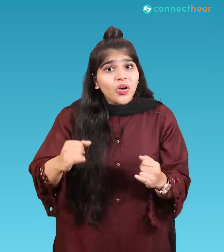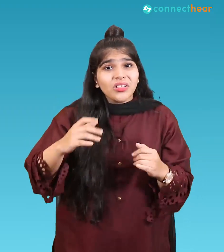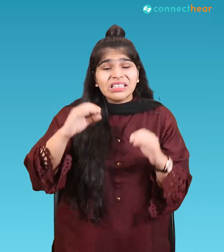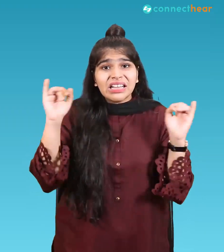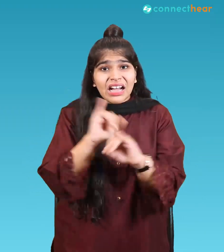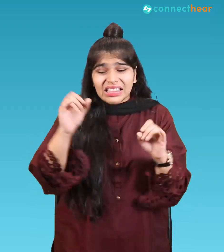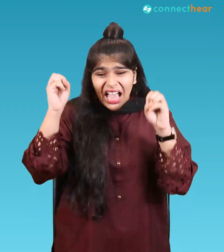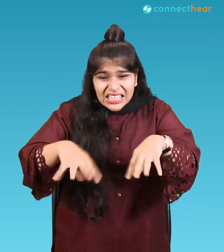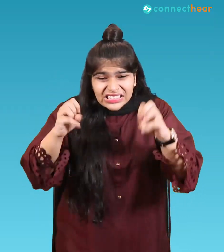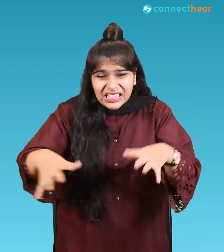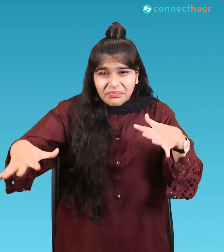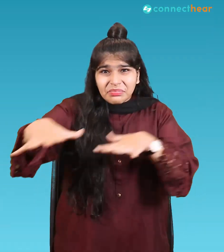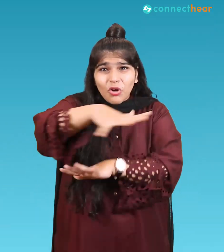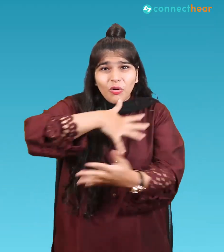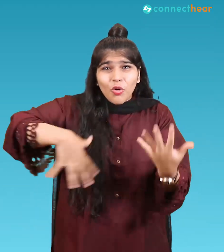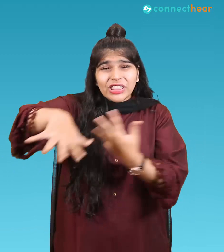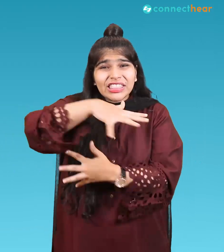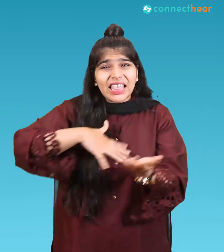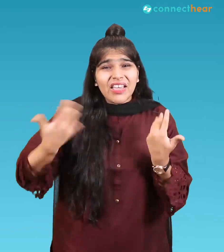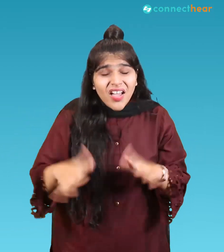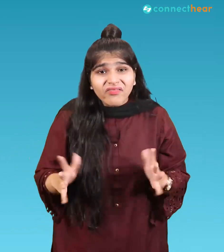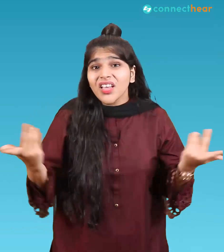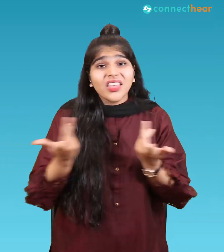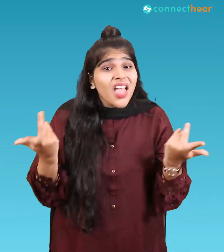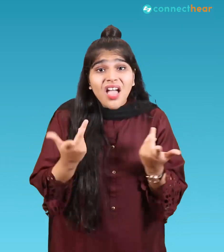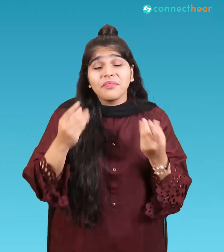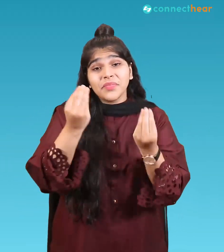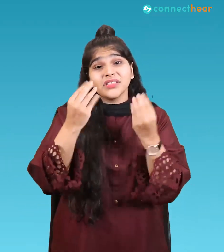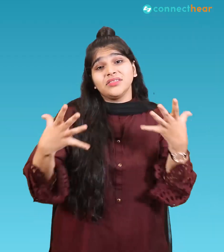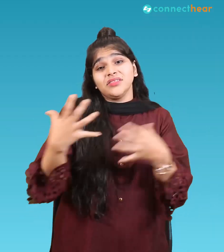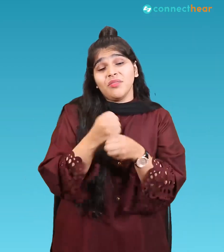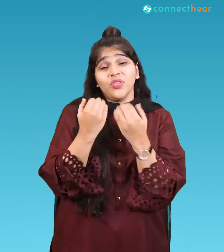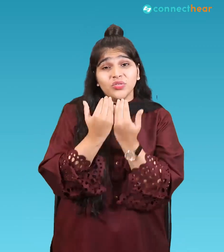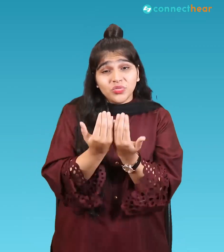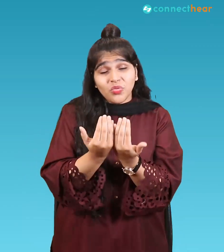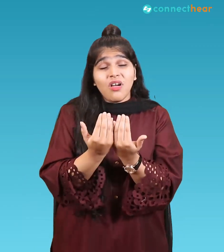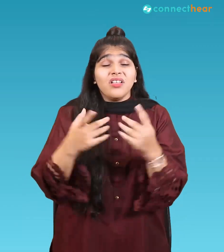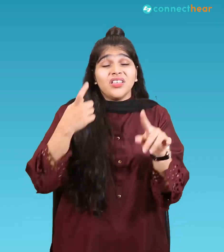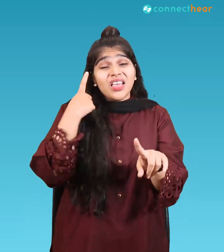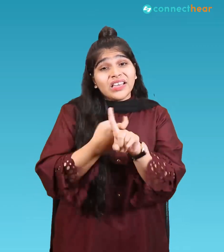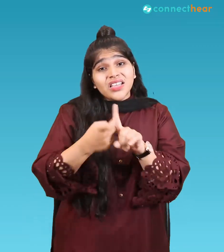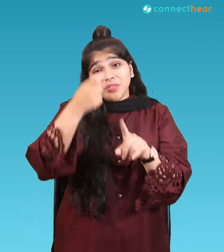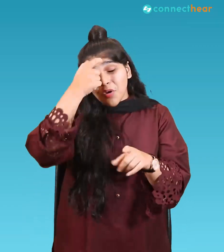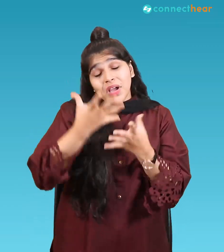in the water so please pray for the people of DHA and Clifton that this situation is resolved because